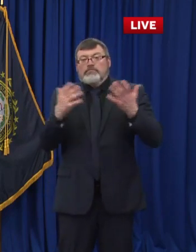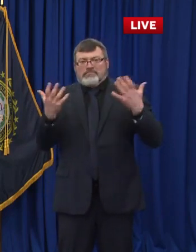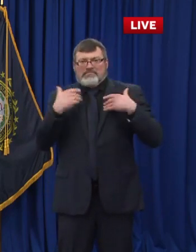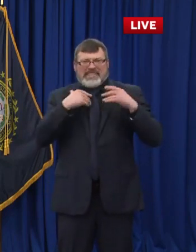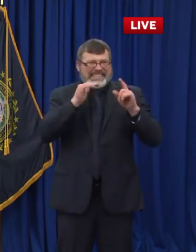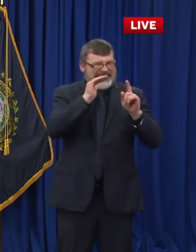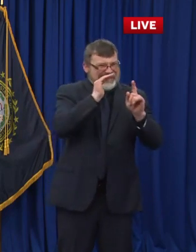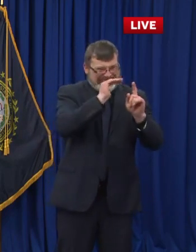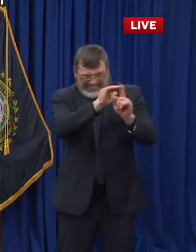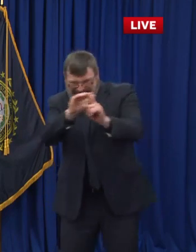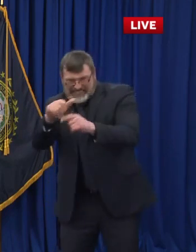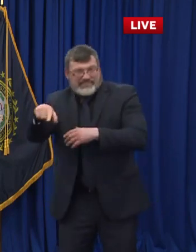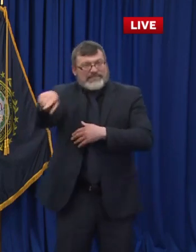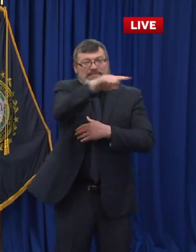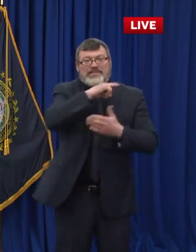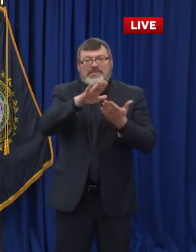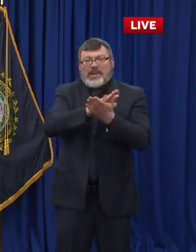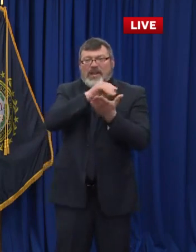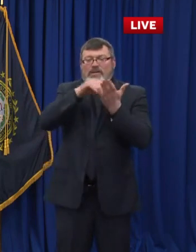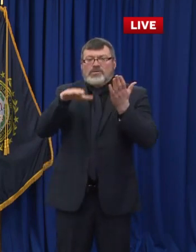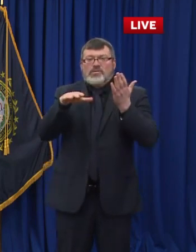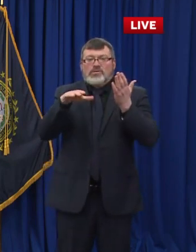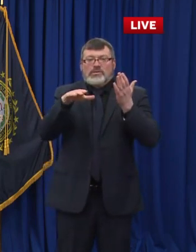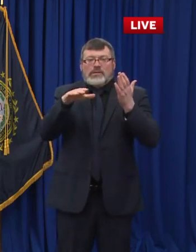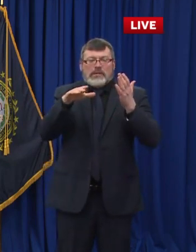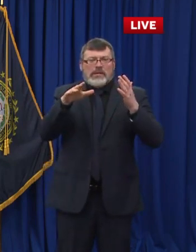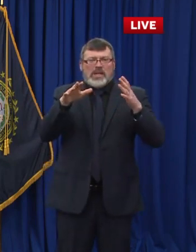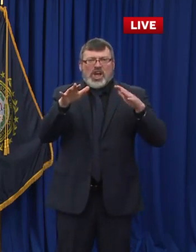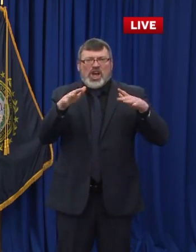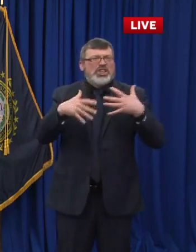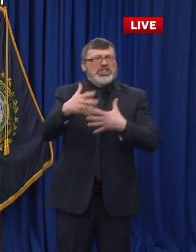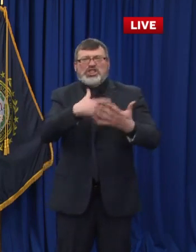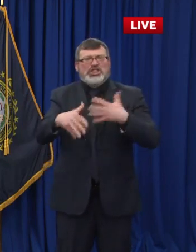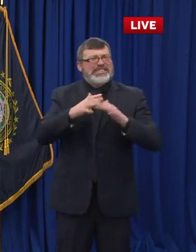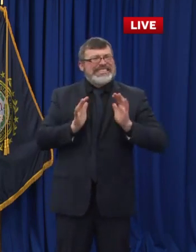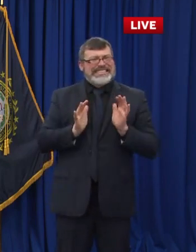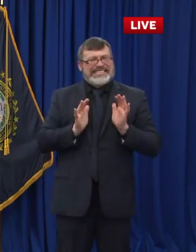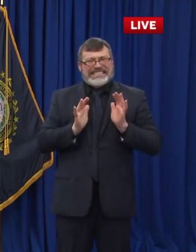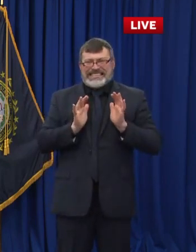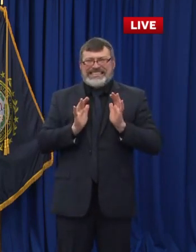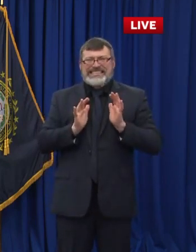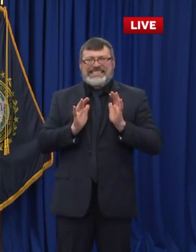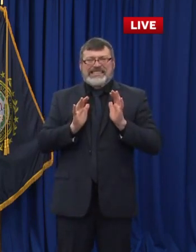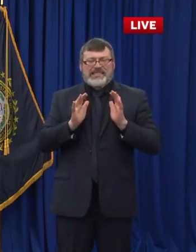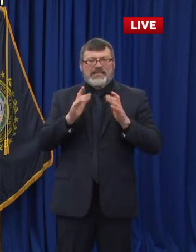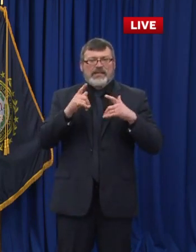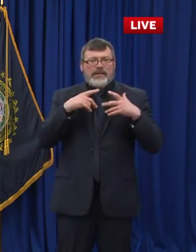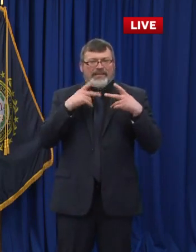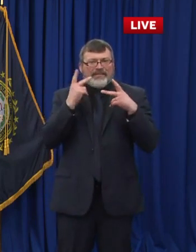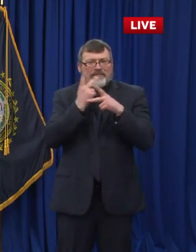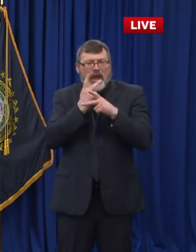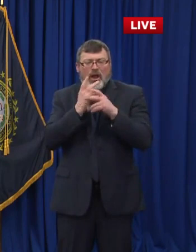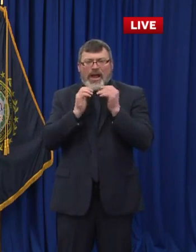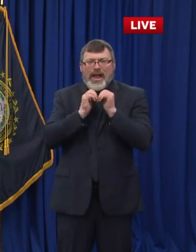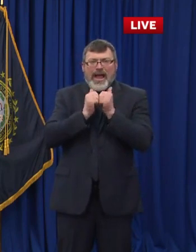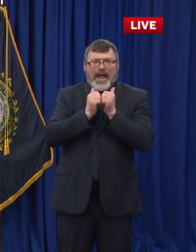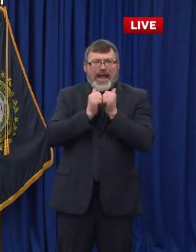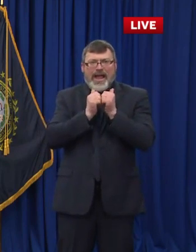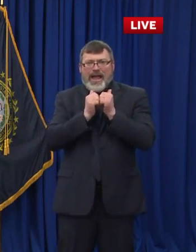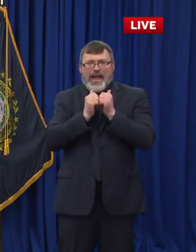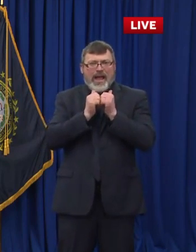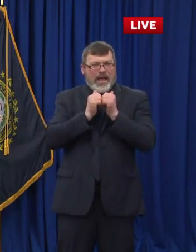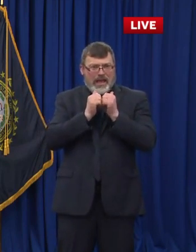increases and to implement measures on these residential school campuses to try and break the chains of transmission